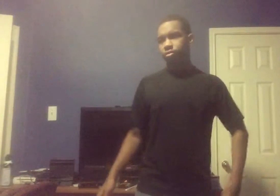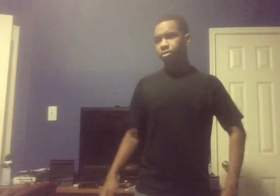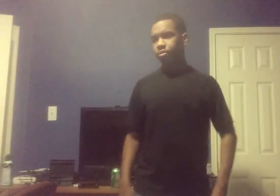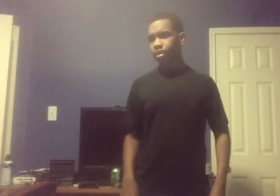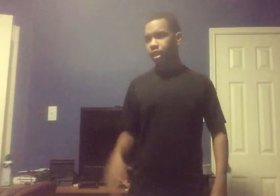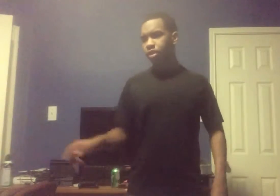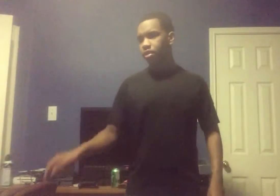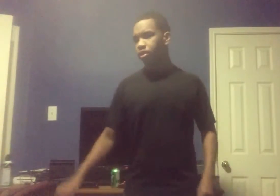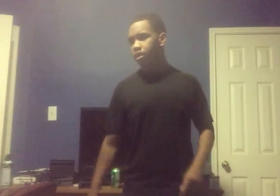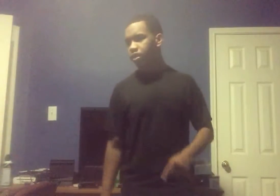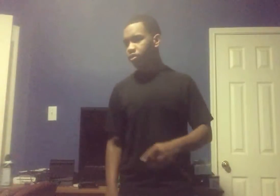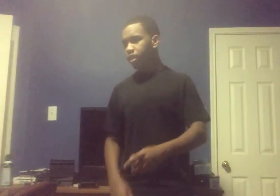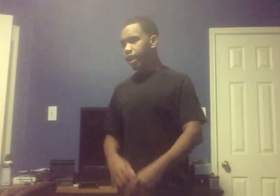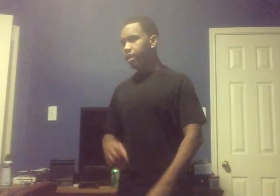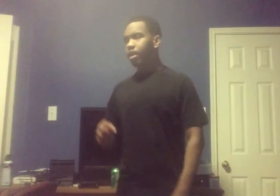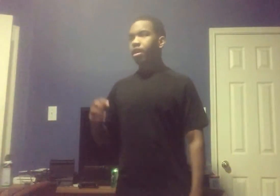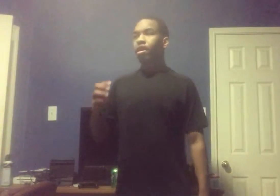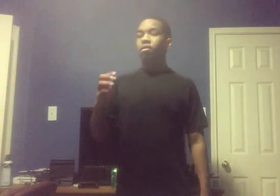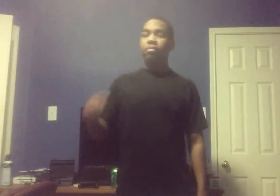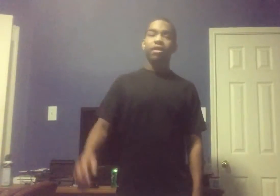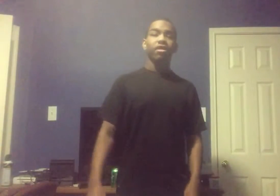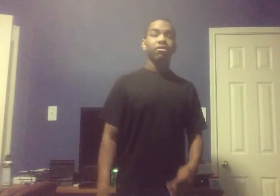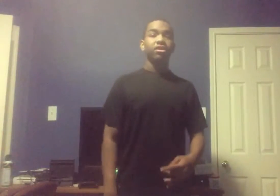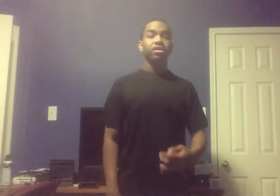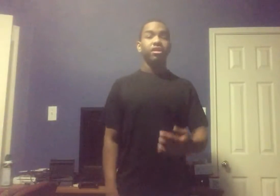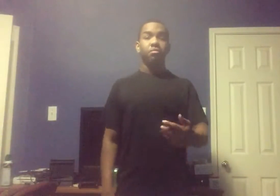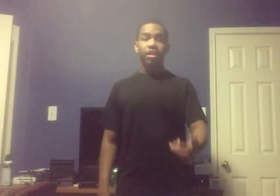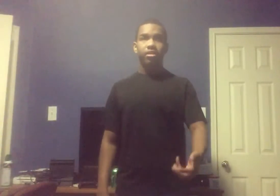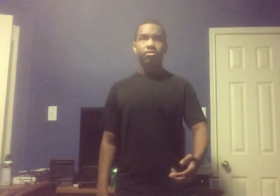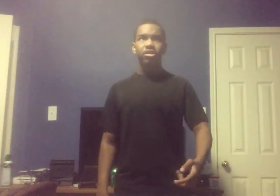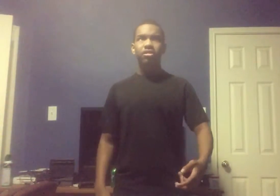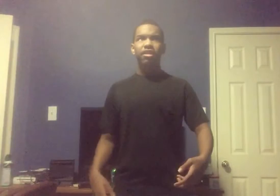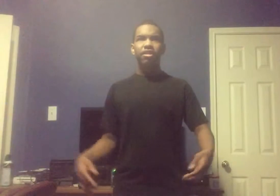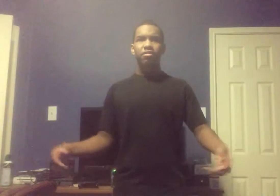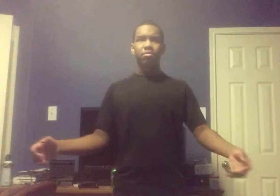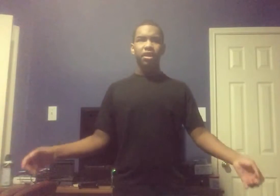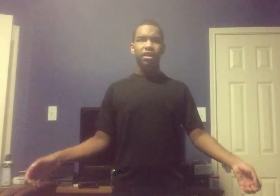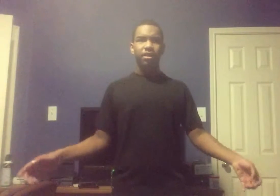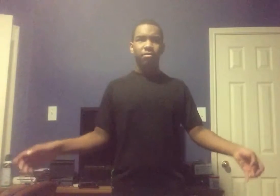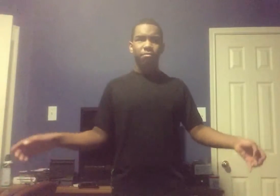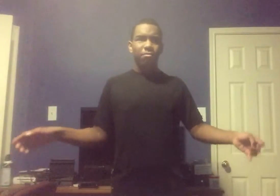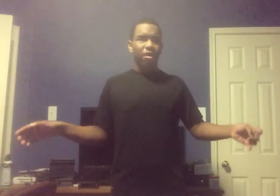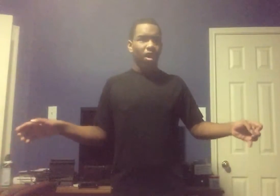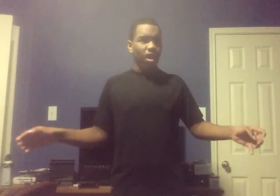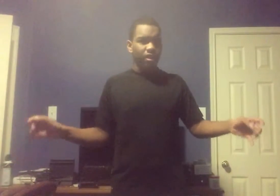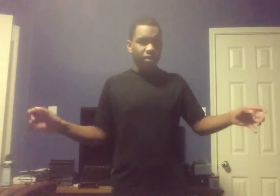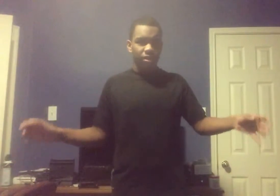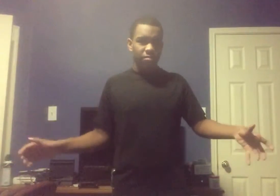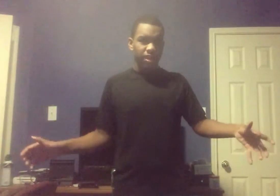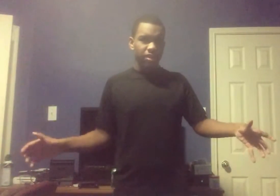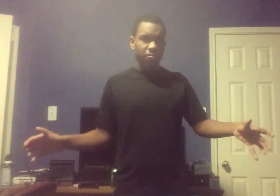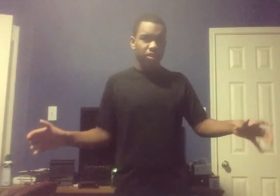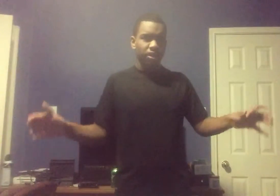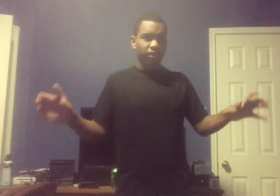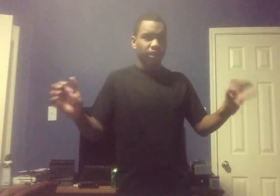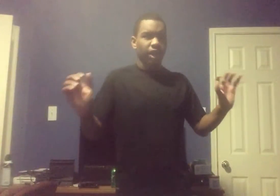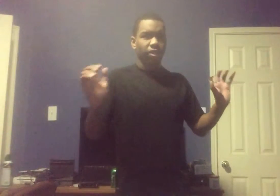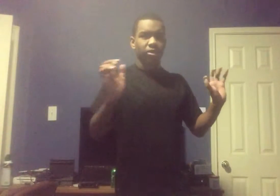After you get Through that Mike finally Is just the mansion Which is like this big Haunted looking mansion But Not like